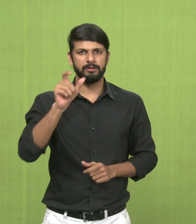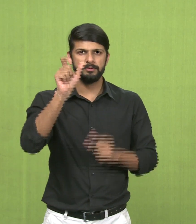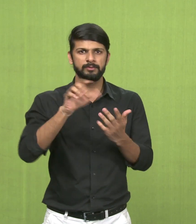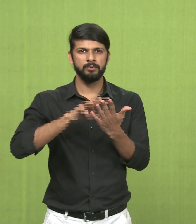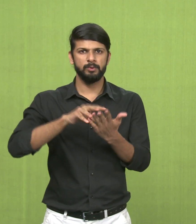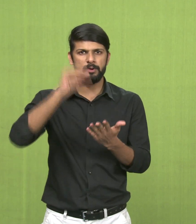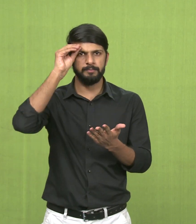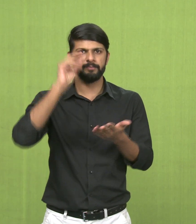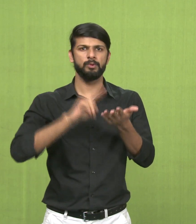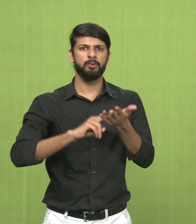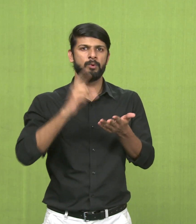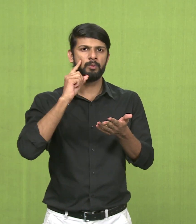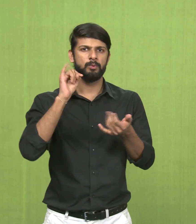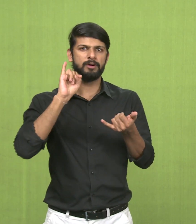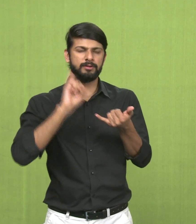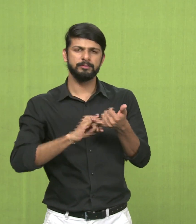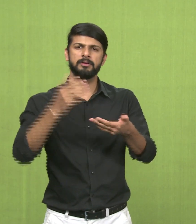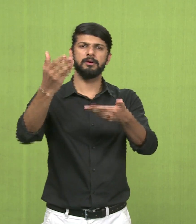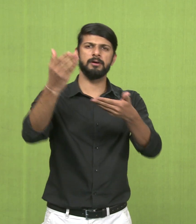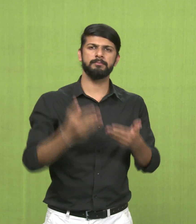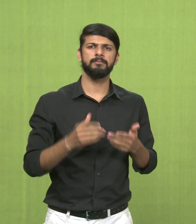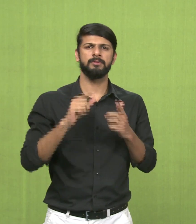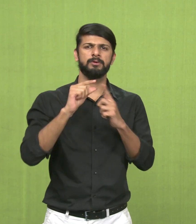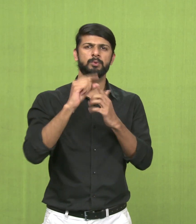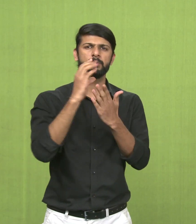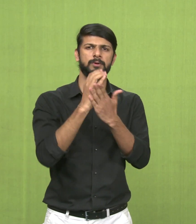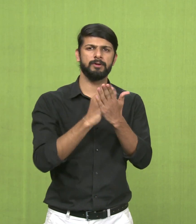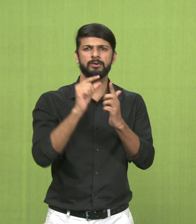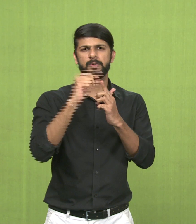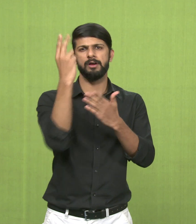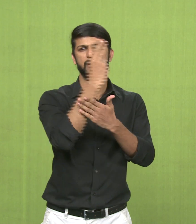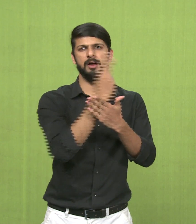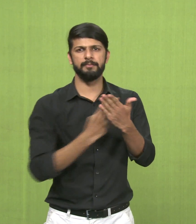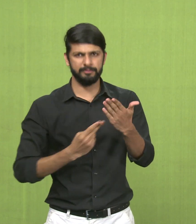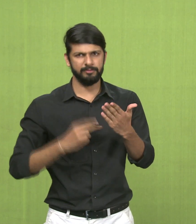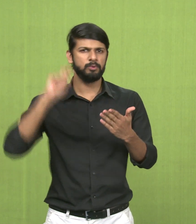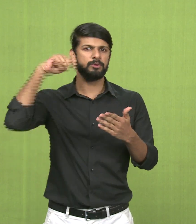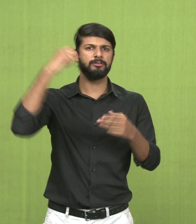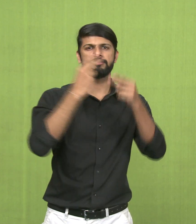Hello learners, NIOS welcomes you to painting subject video series.